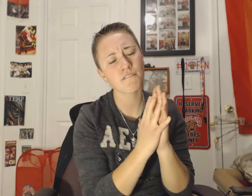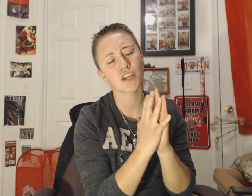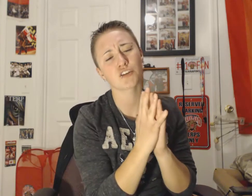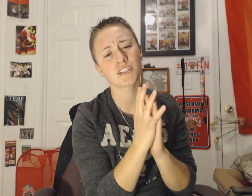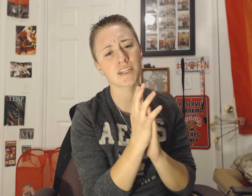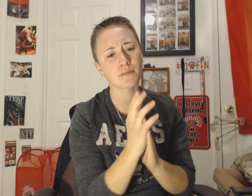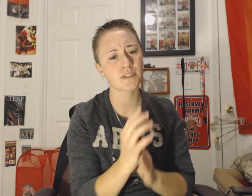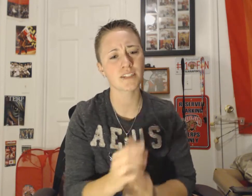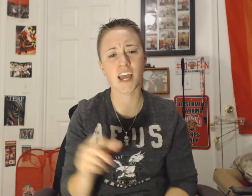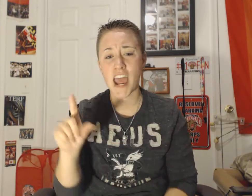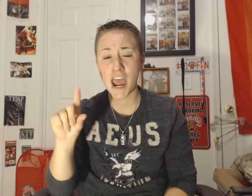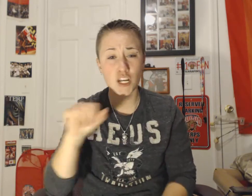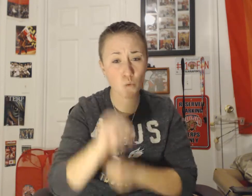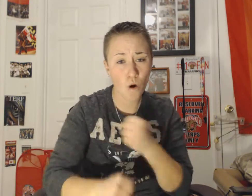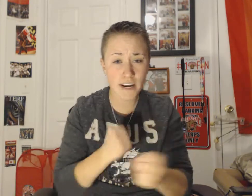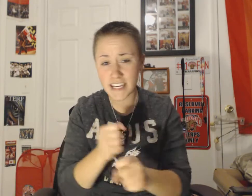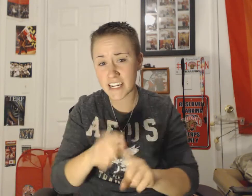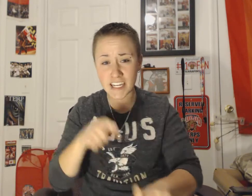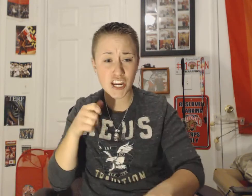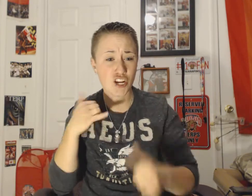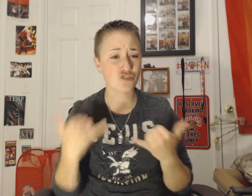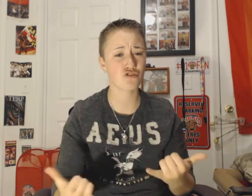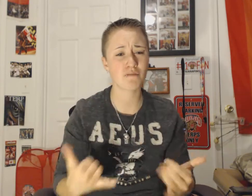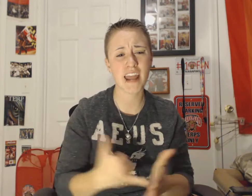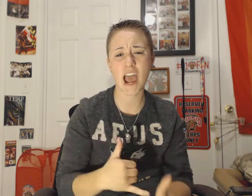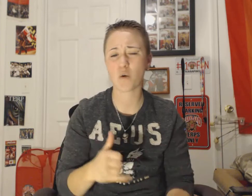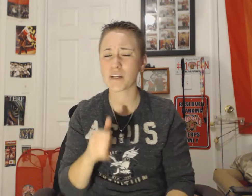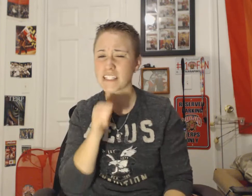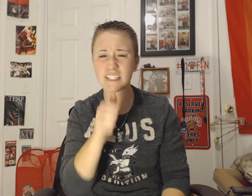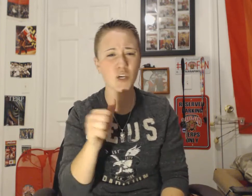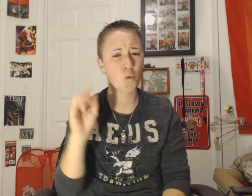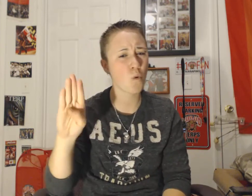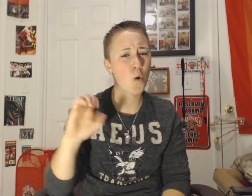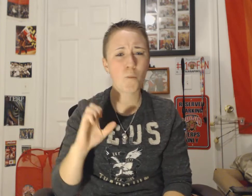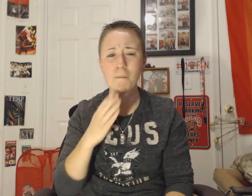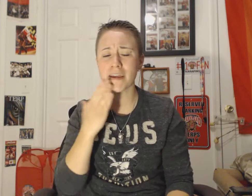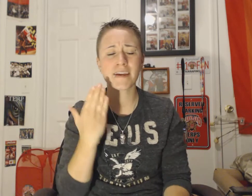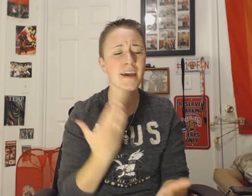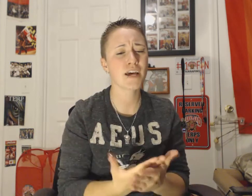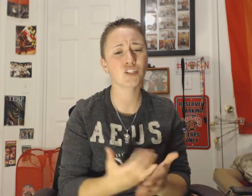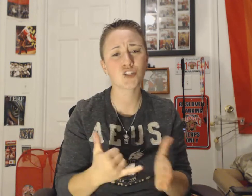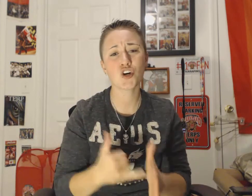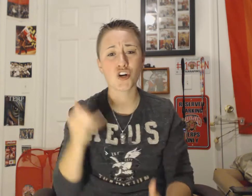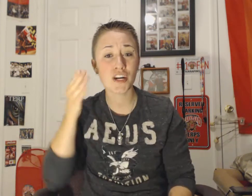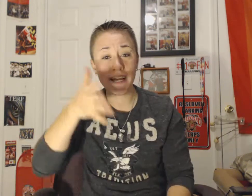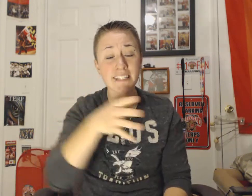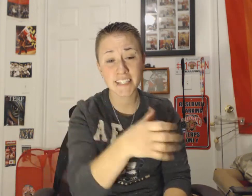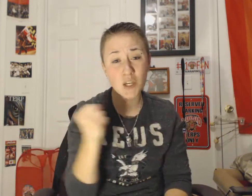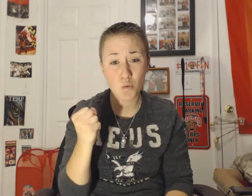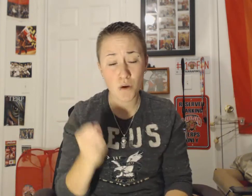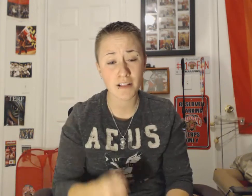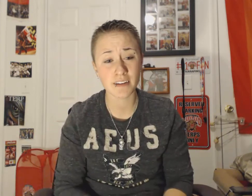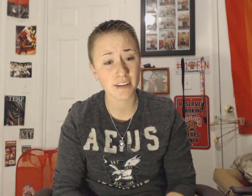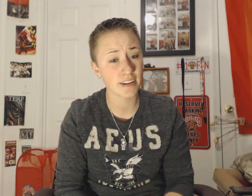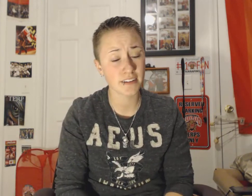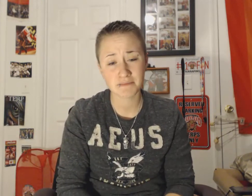fingertips And twenty years from now It still won't be as good as it will get